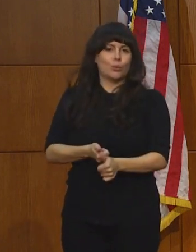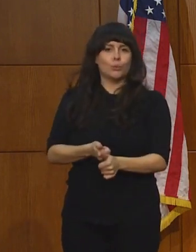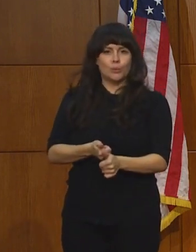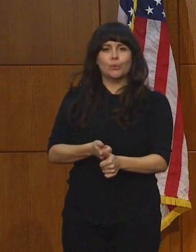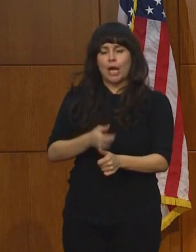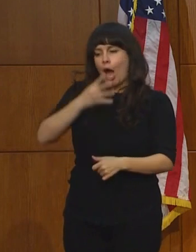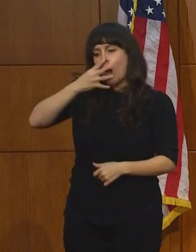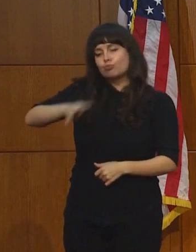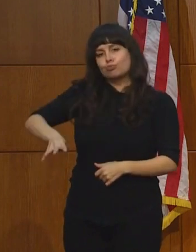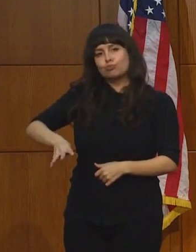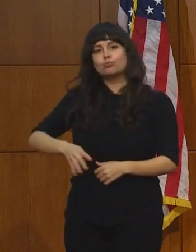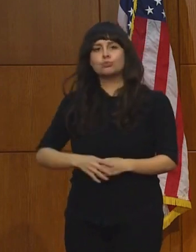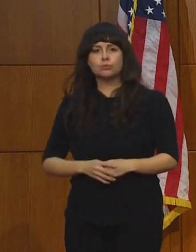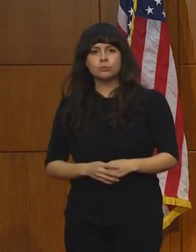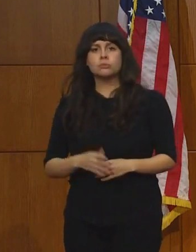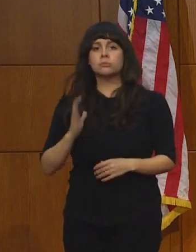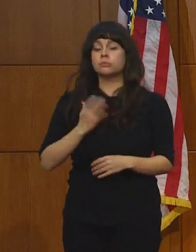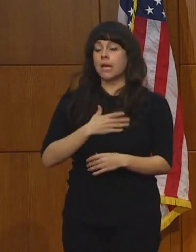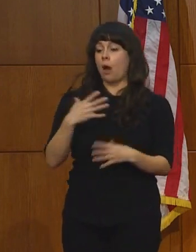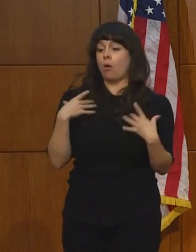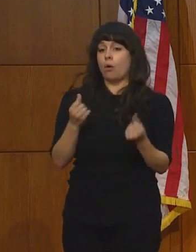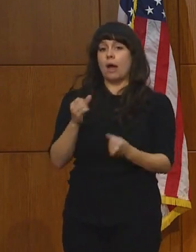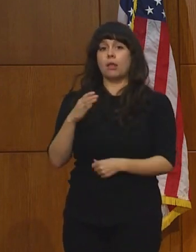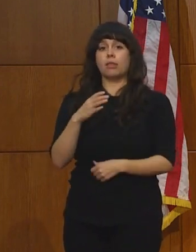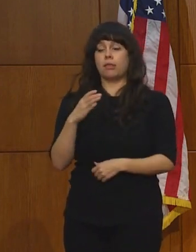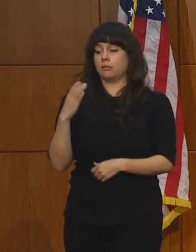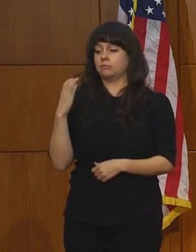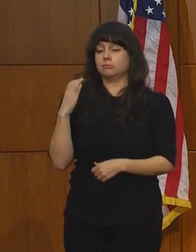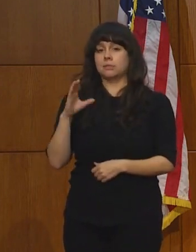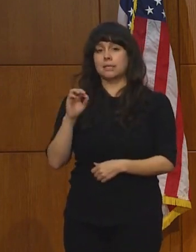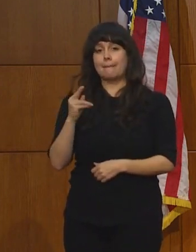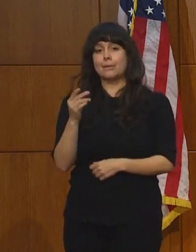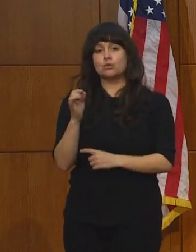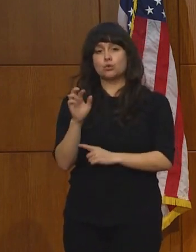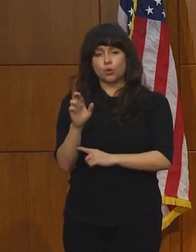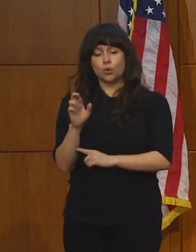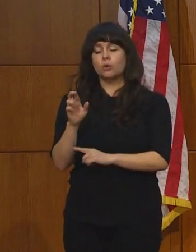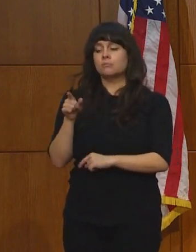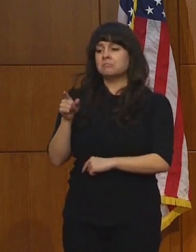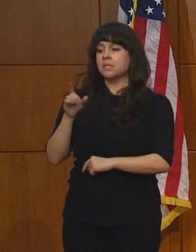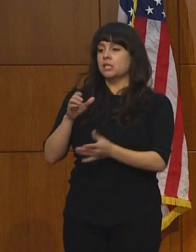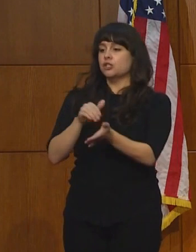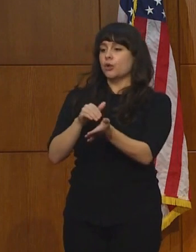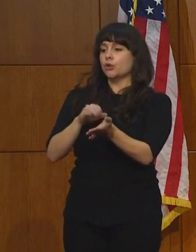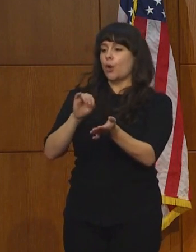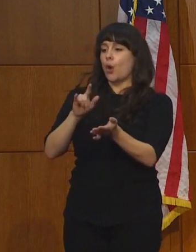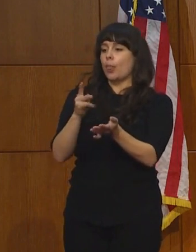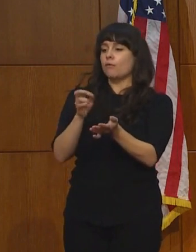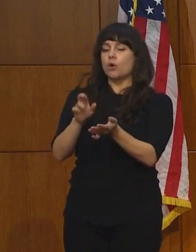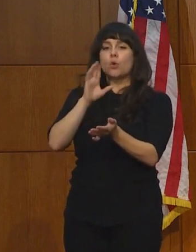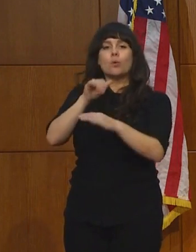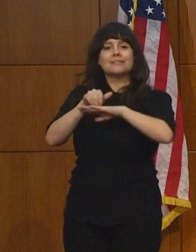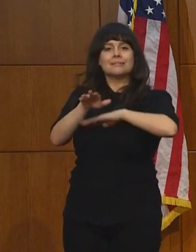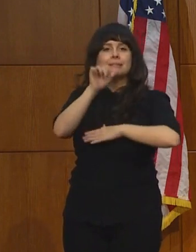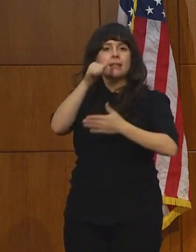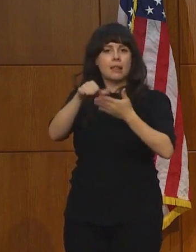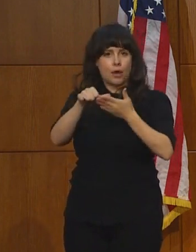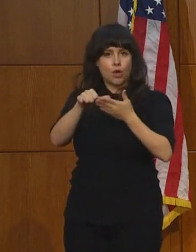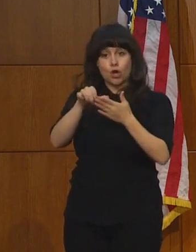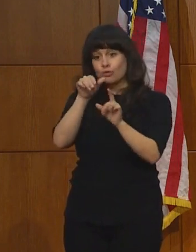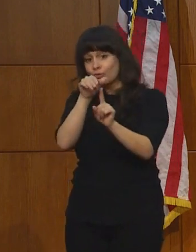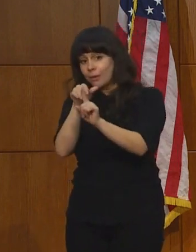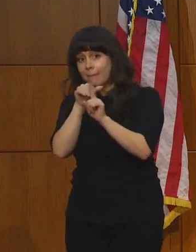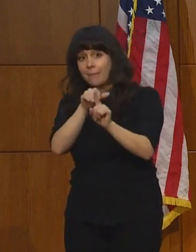Our health commissioner, Dr. Norm Oliver, today is sending a letter to the health district directors, reminding them of their